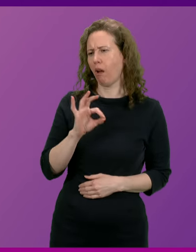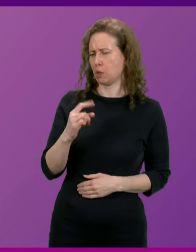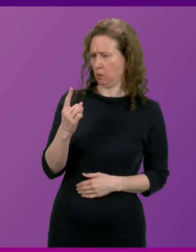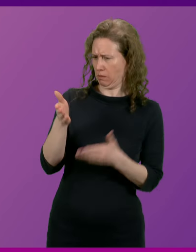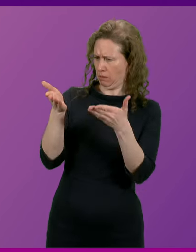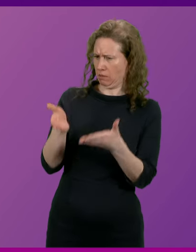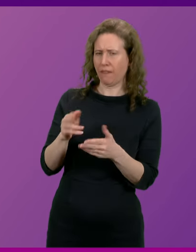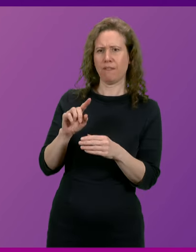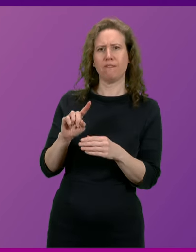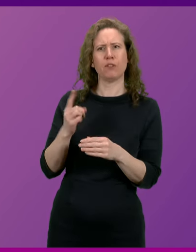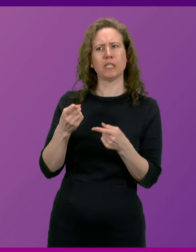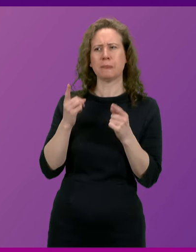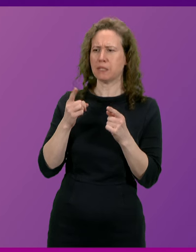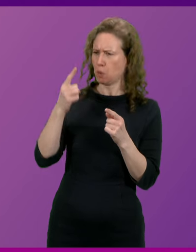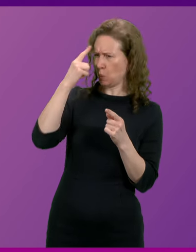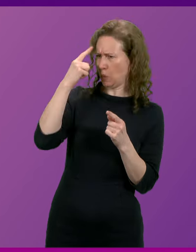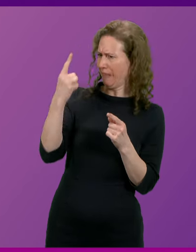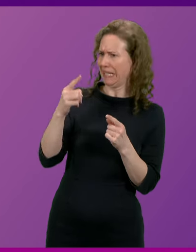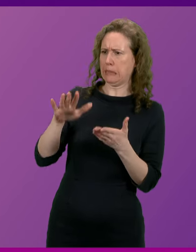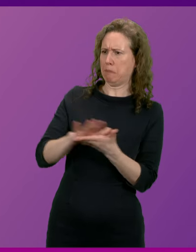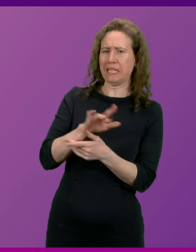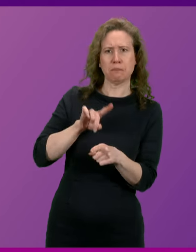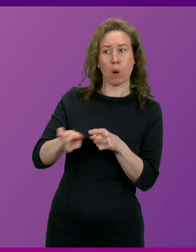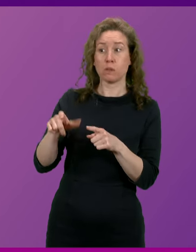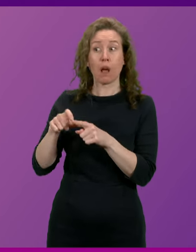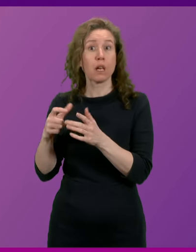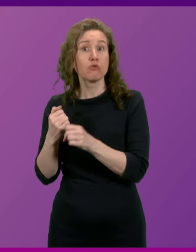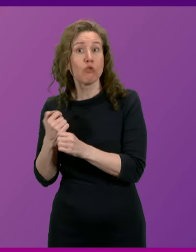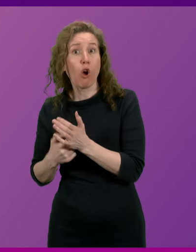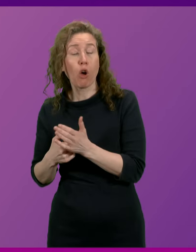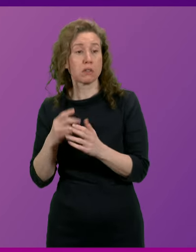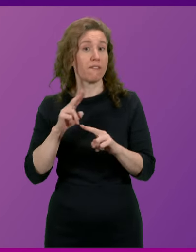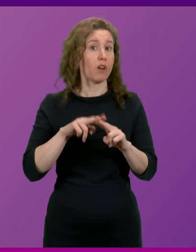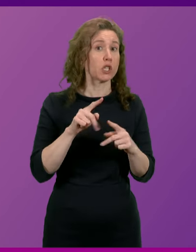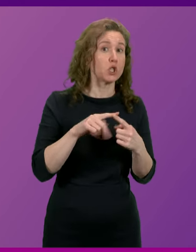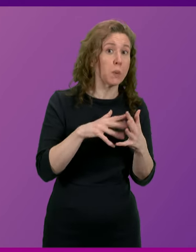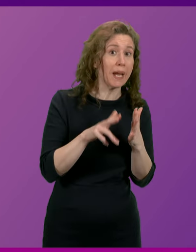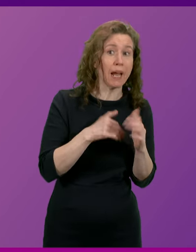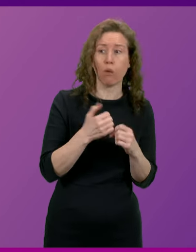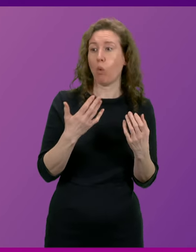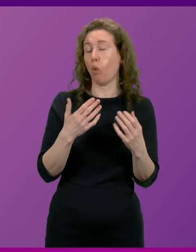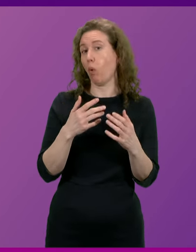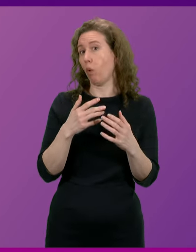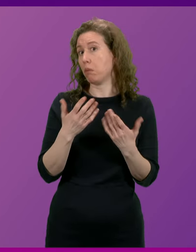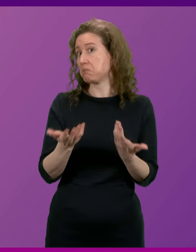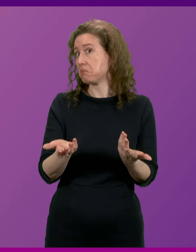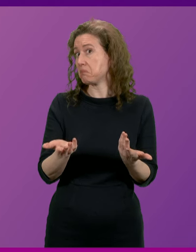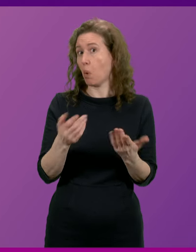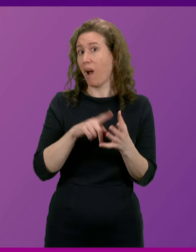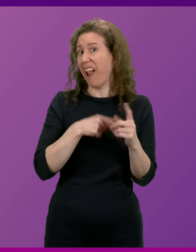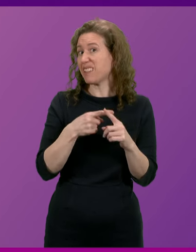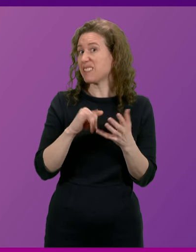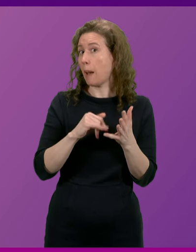think he is pleased most today? Is it Douglas Ross, Fergus Ewing or Alex Salmond? And more to the point,